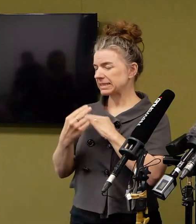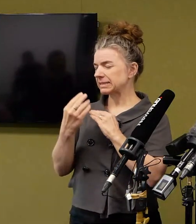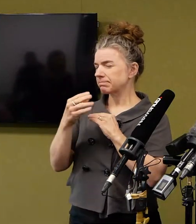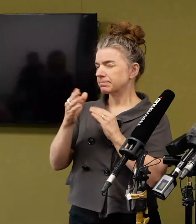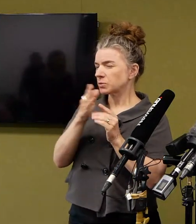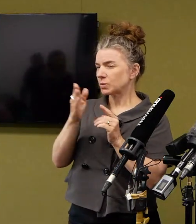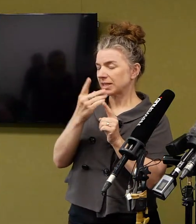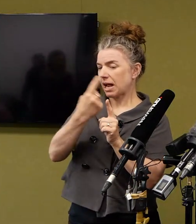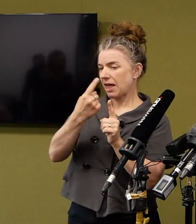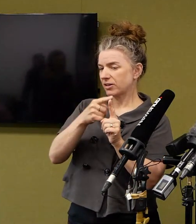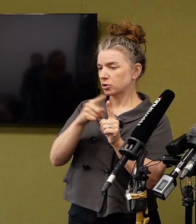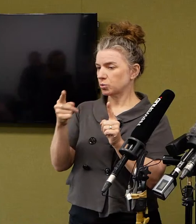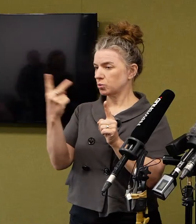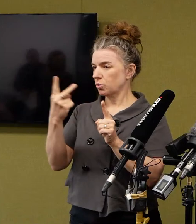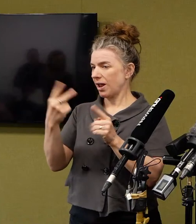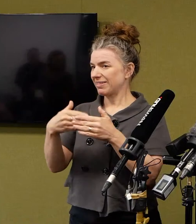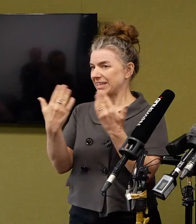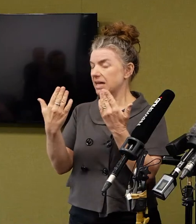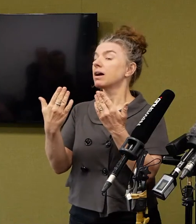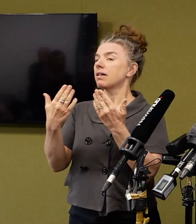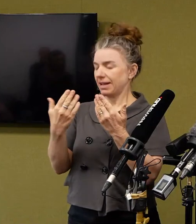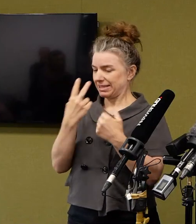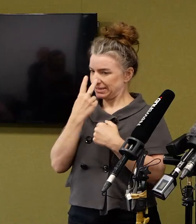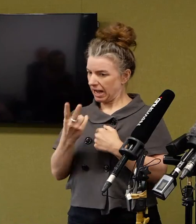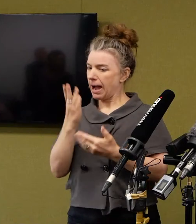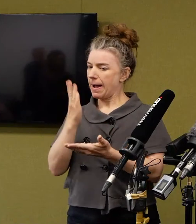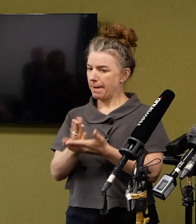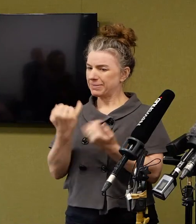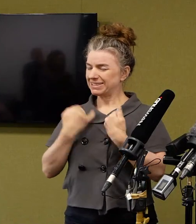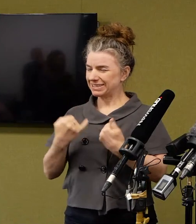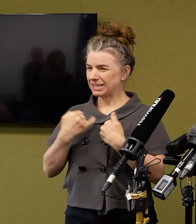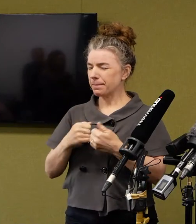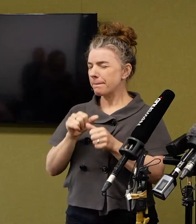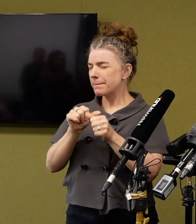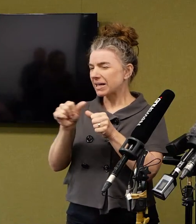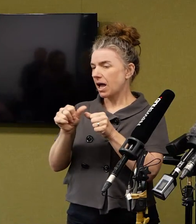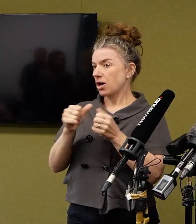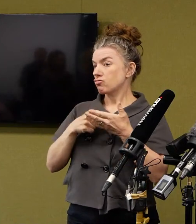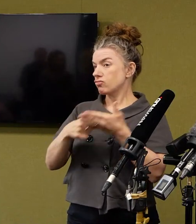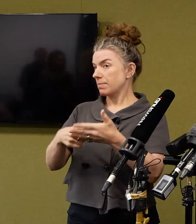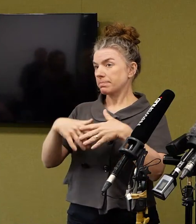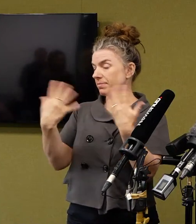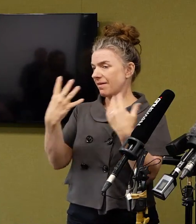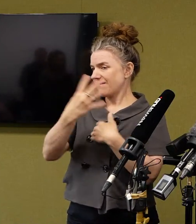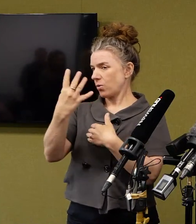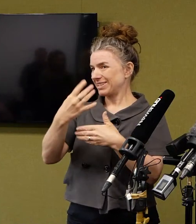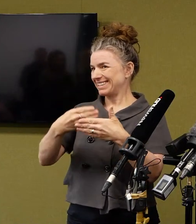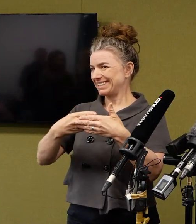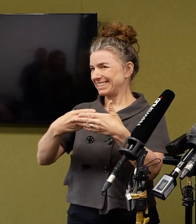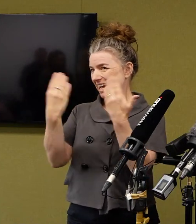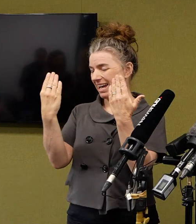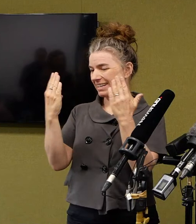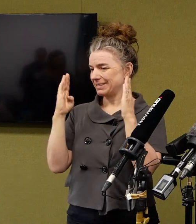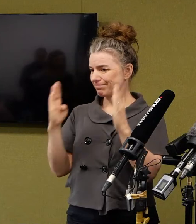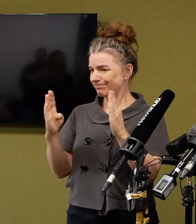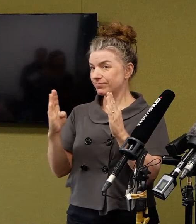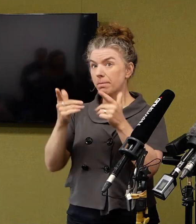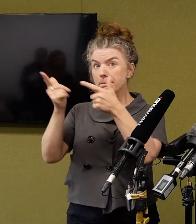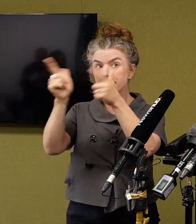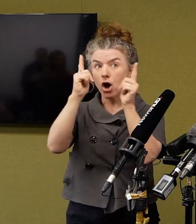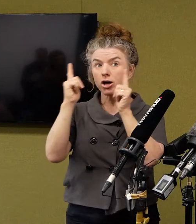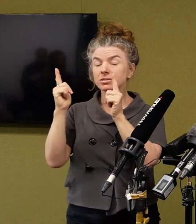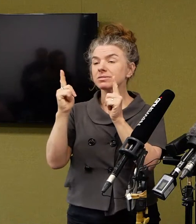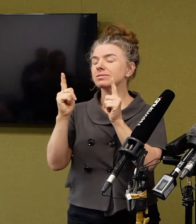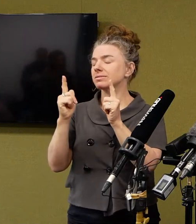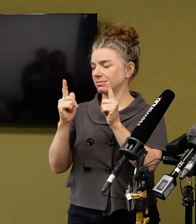We're recommending 14 days as a margin of error. And we strongly recommend that employers support their employees to